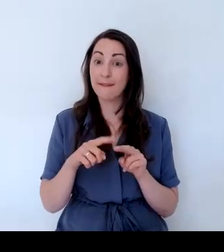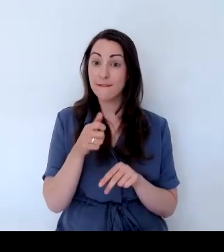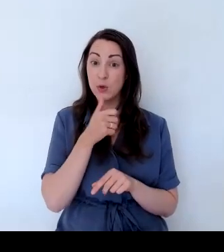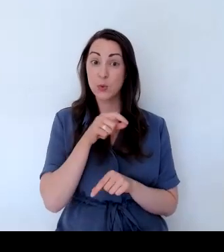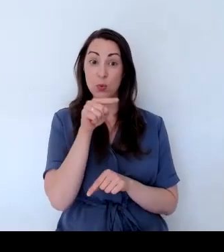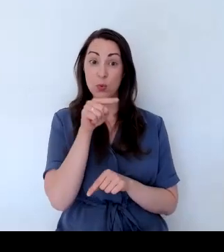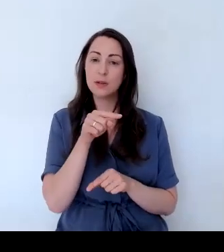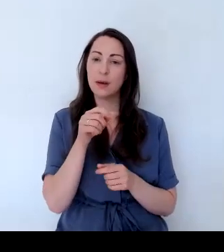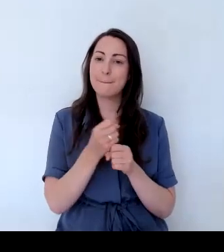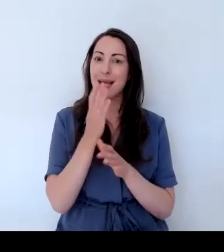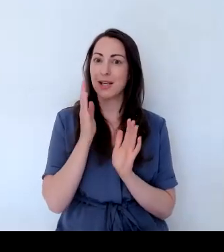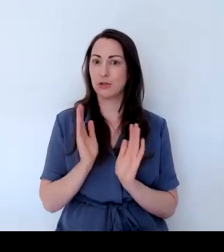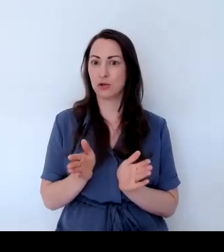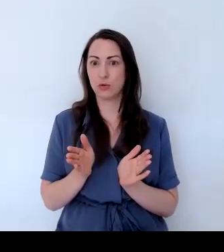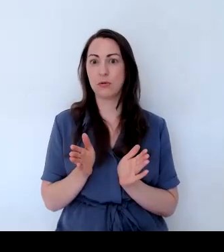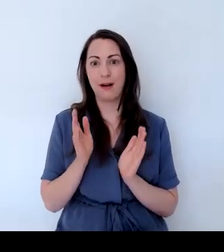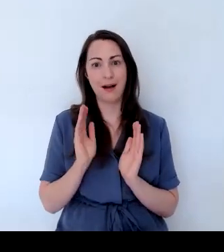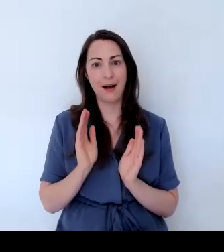And that's really important.